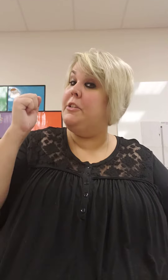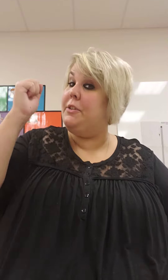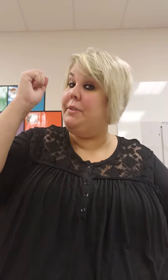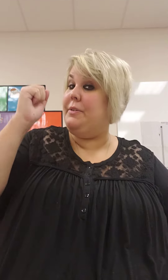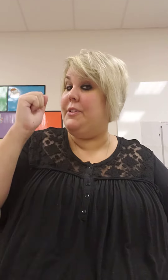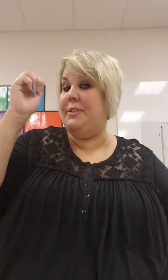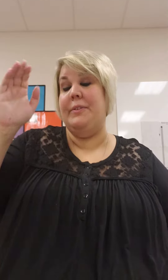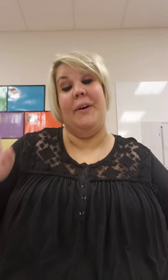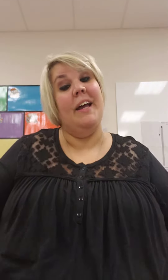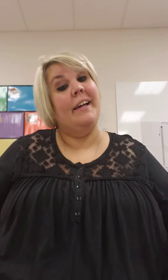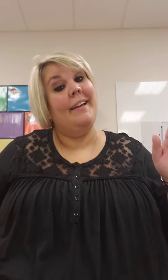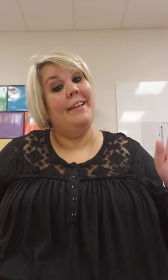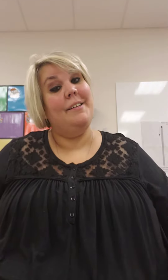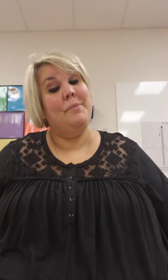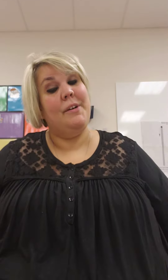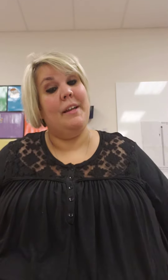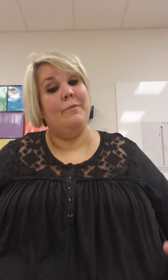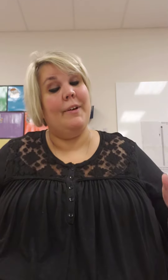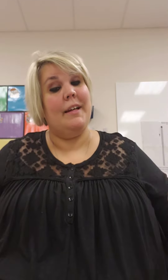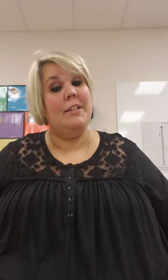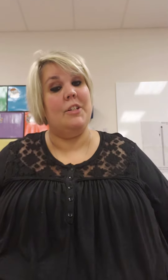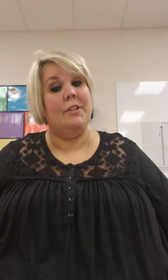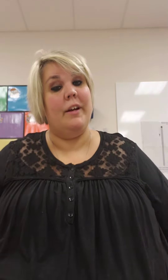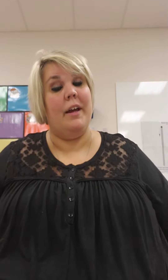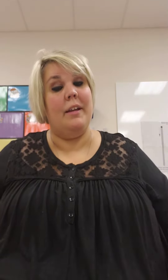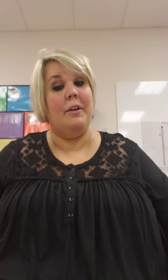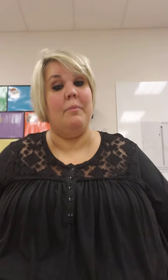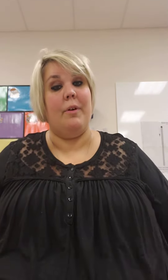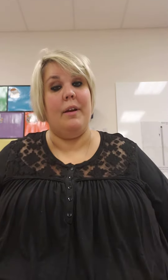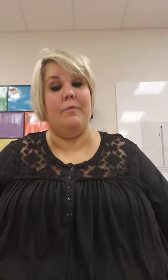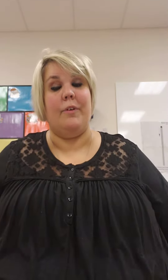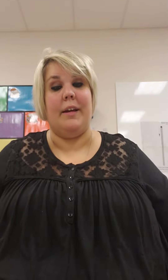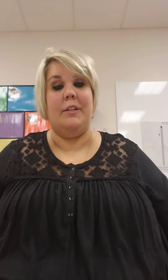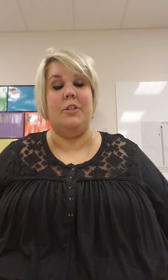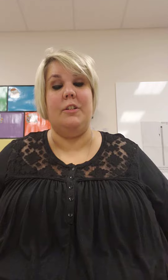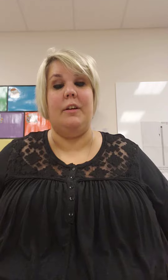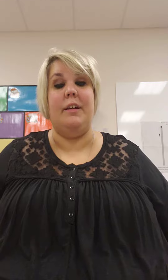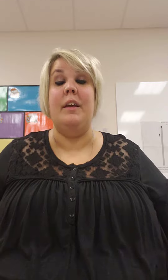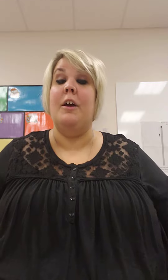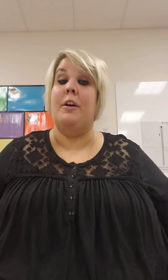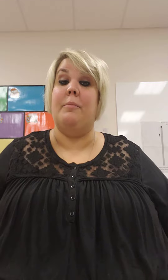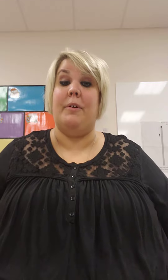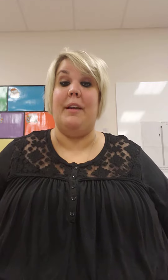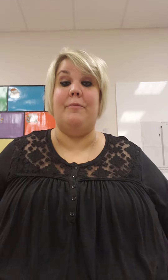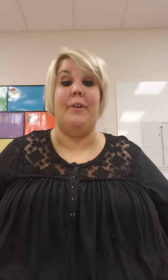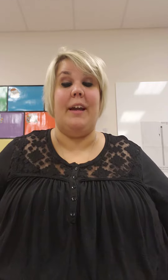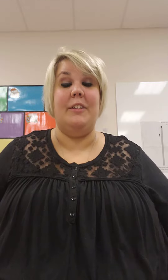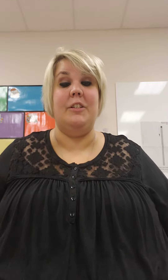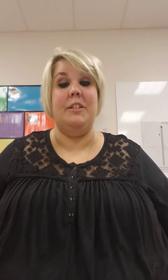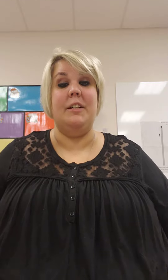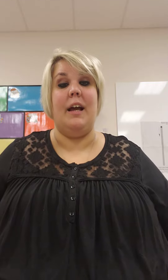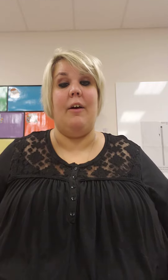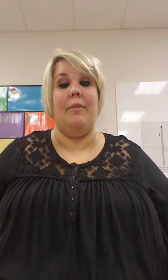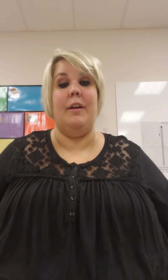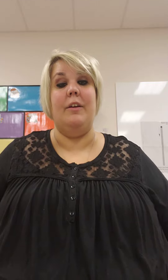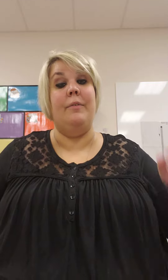Choo-choo! Good morning, 4K children. Good morning, 4K children. Good morning, 4K children. How are you?